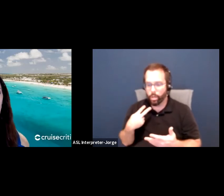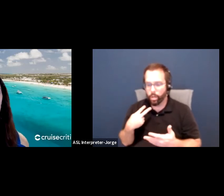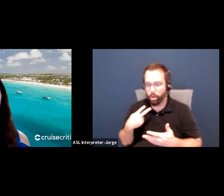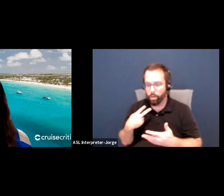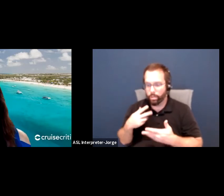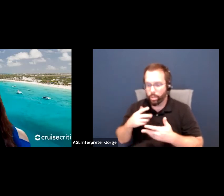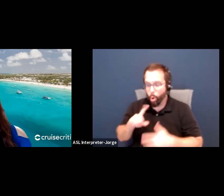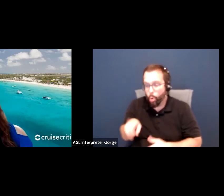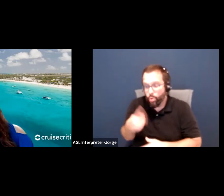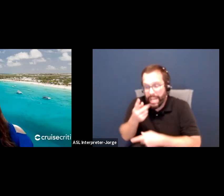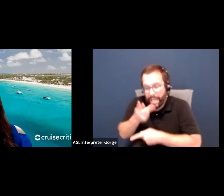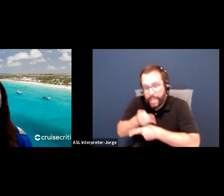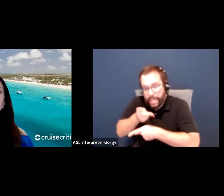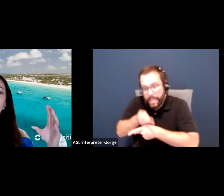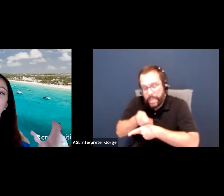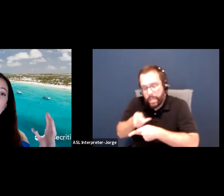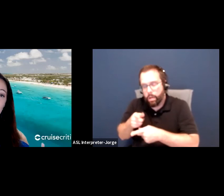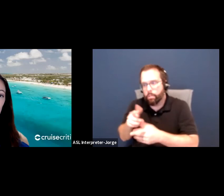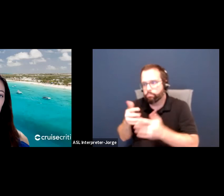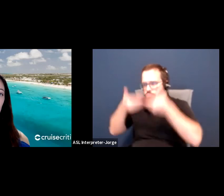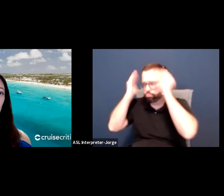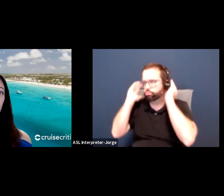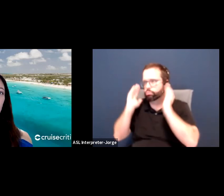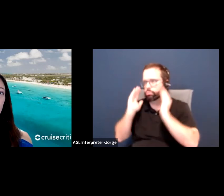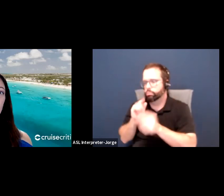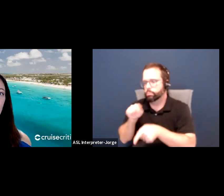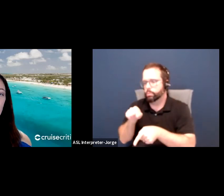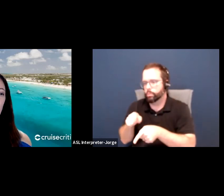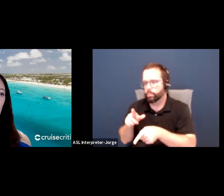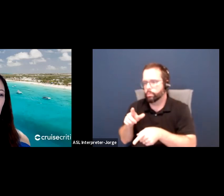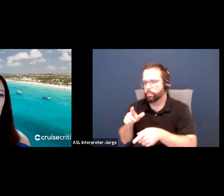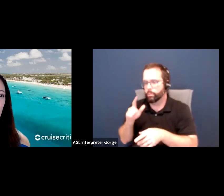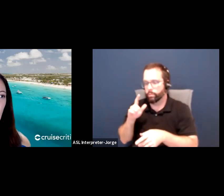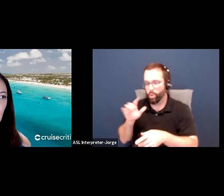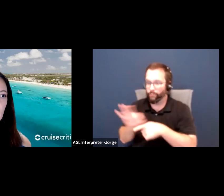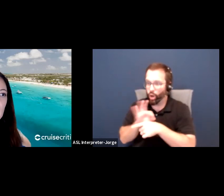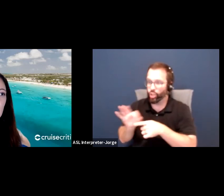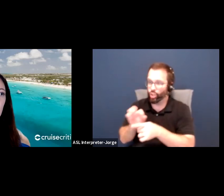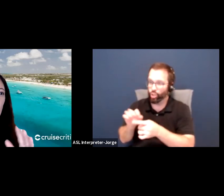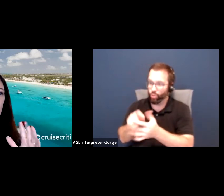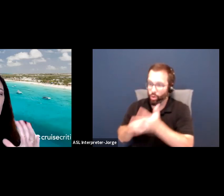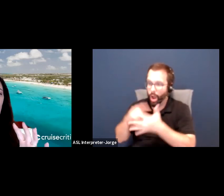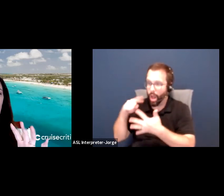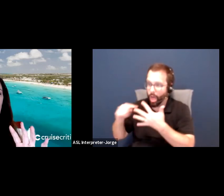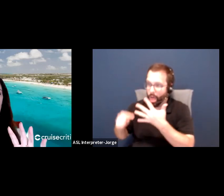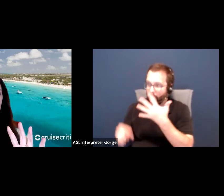doing. All right. What I like to do is, first of all, I like to ask